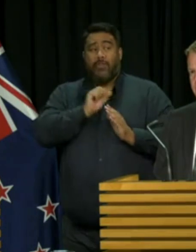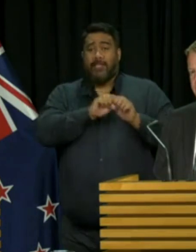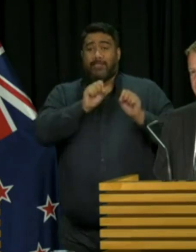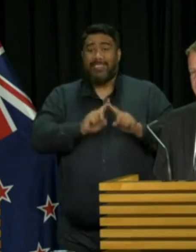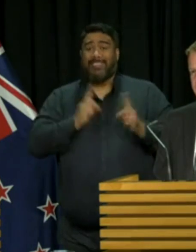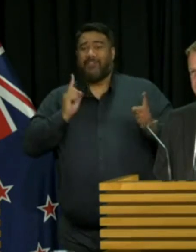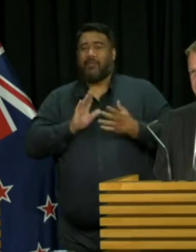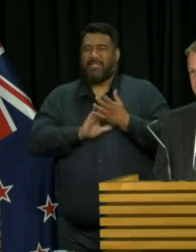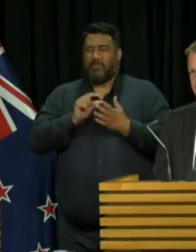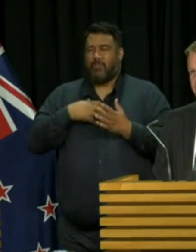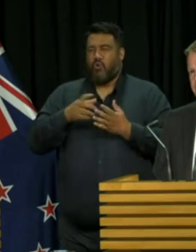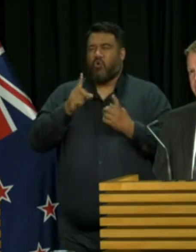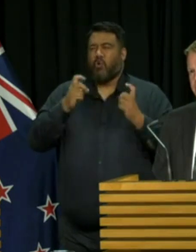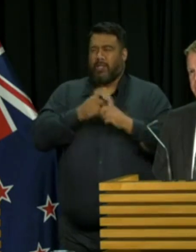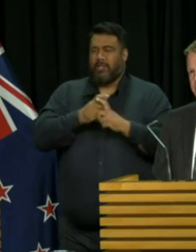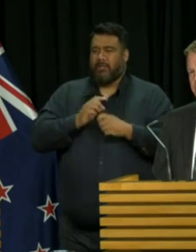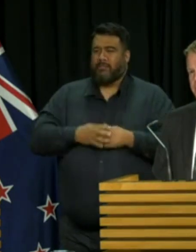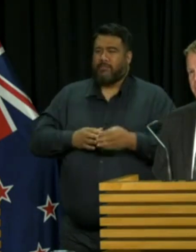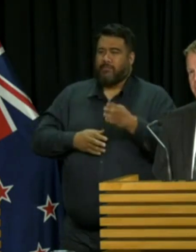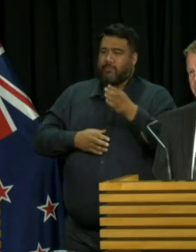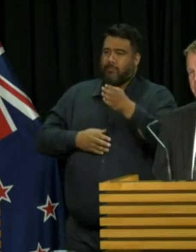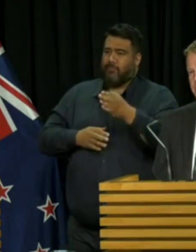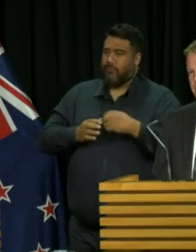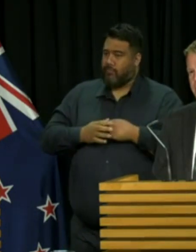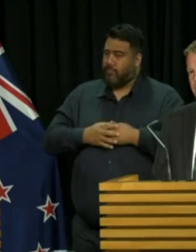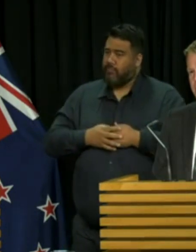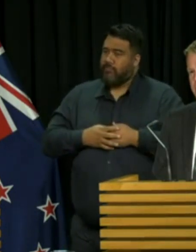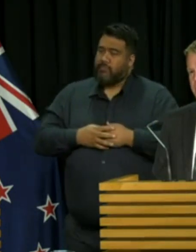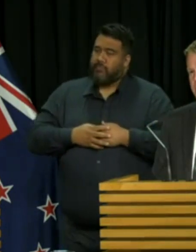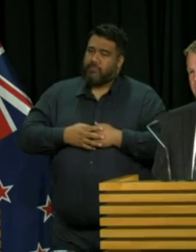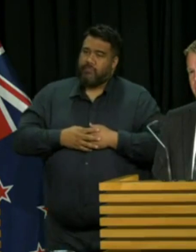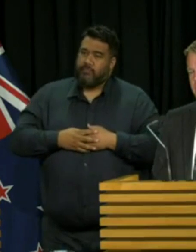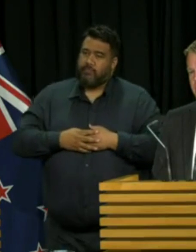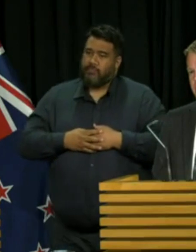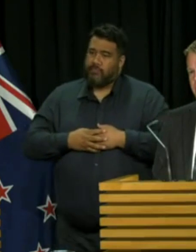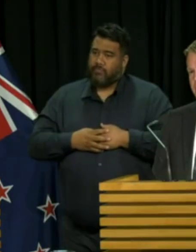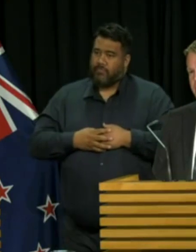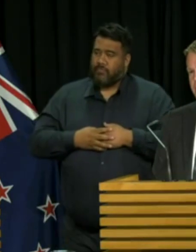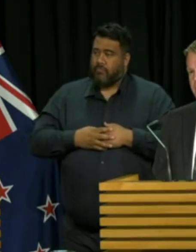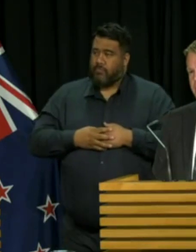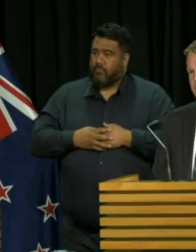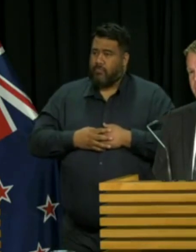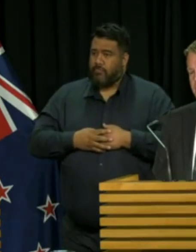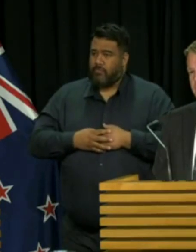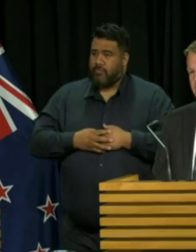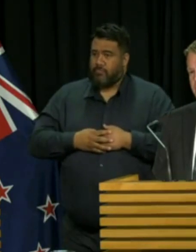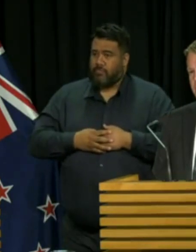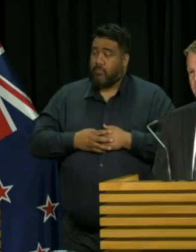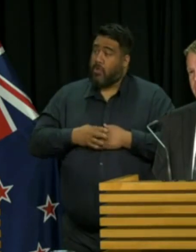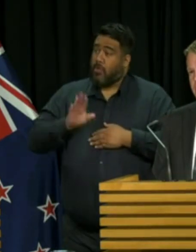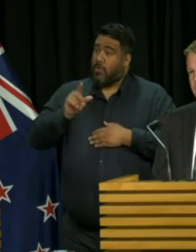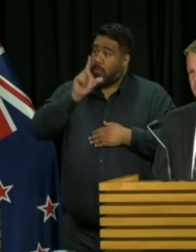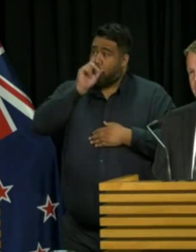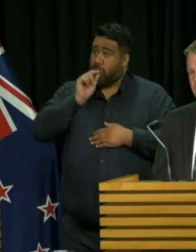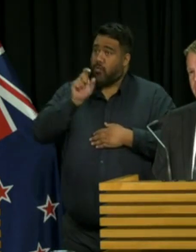Have there been any discussion or would you give consideration to blocking or restricting people coming from